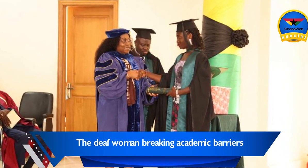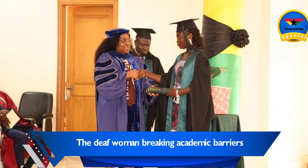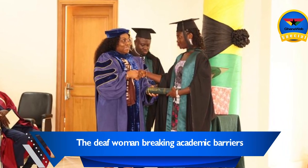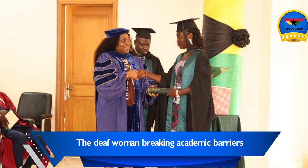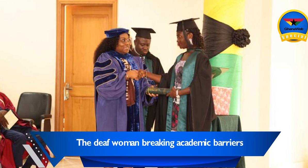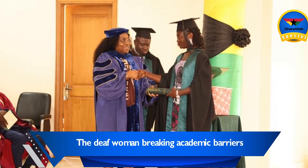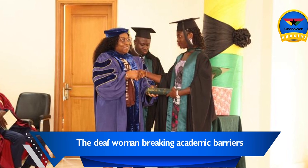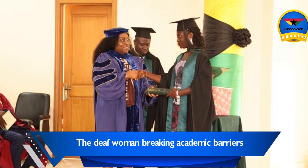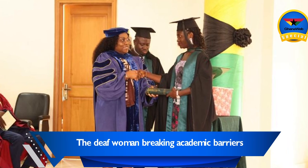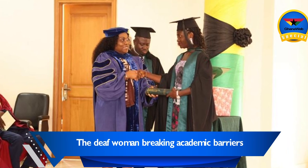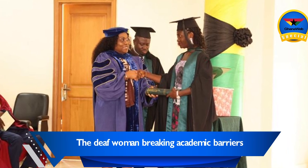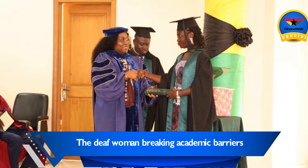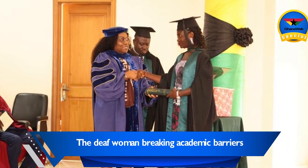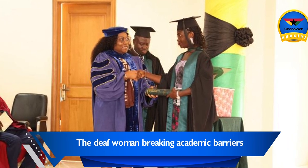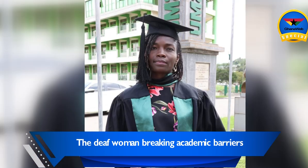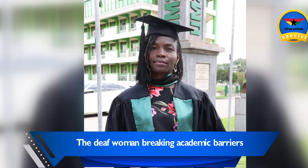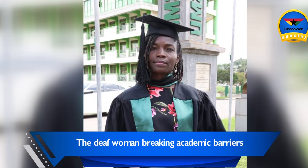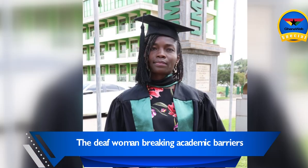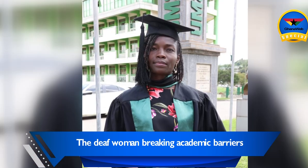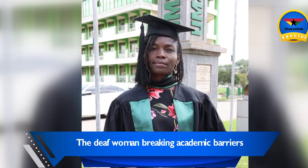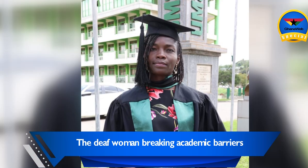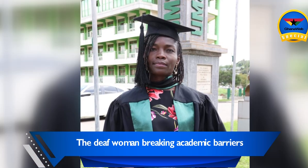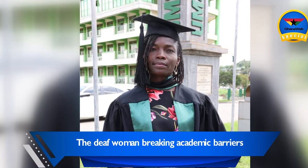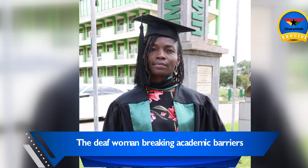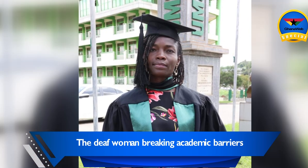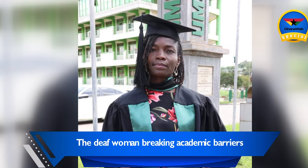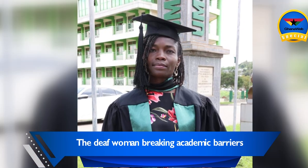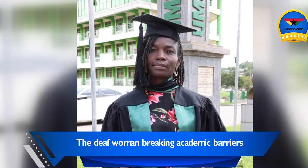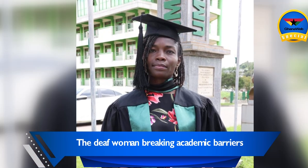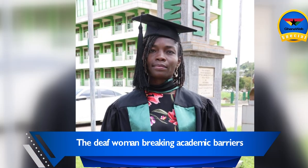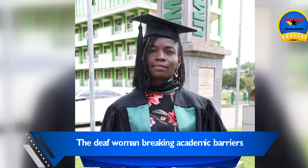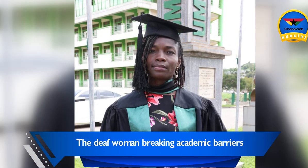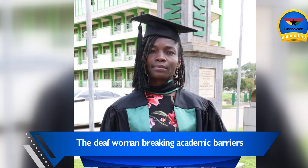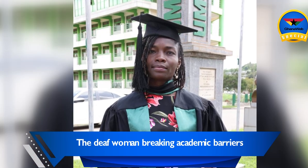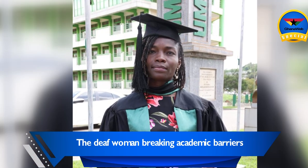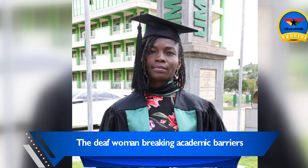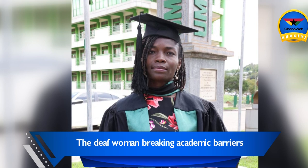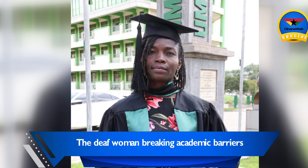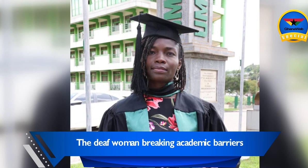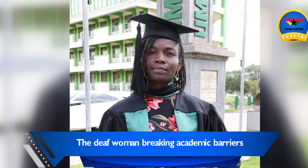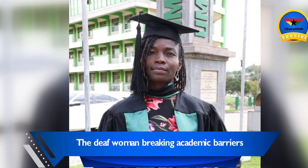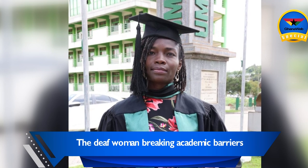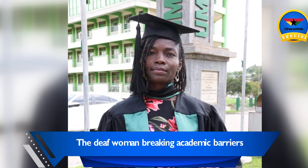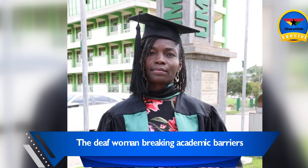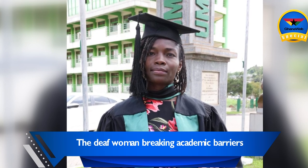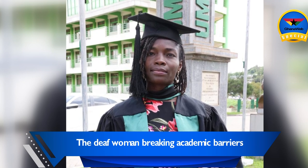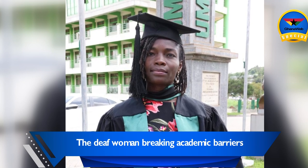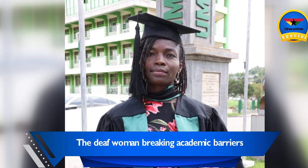and friends cheering her on, and she knew in that moment that all of her hard work had been worth it.